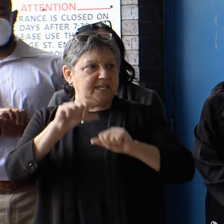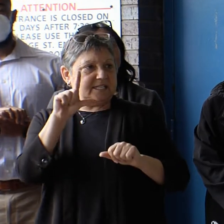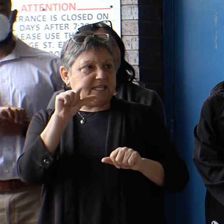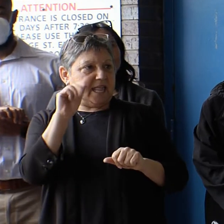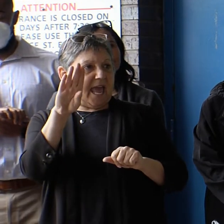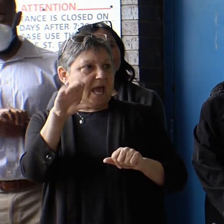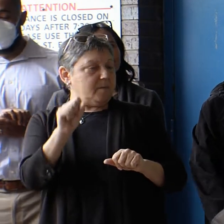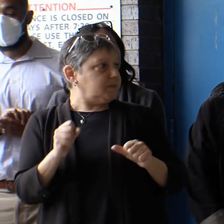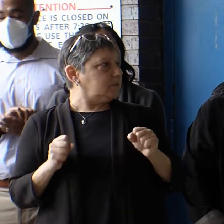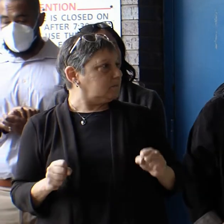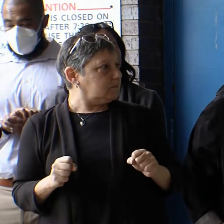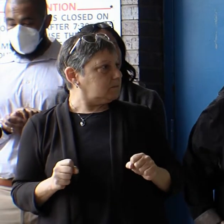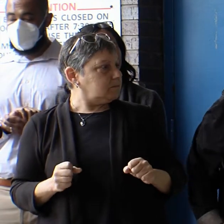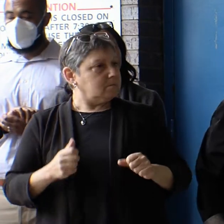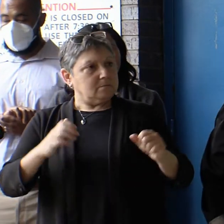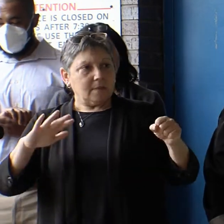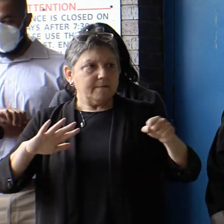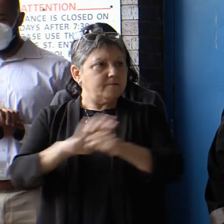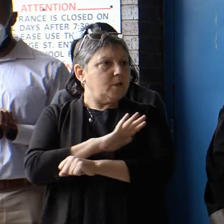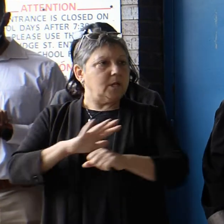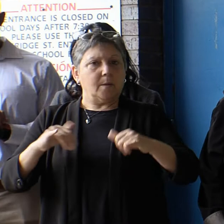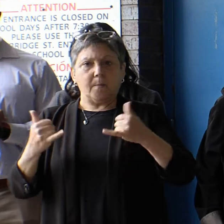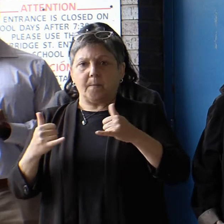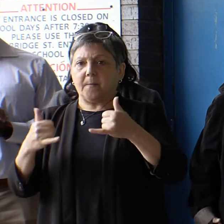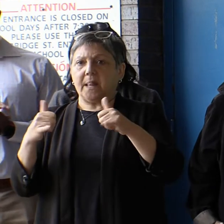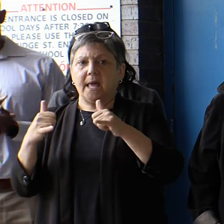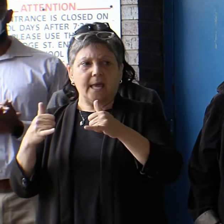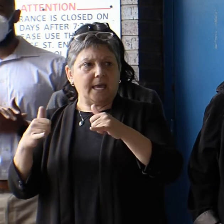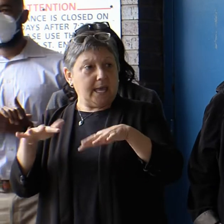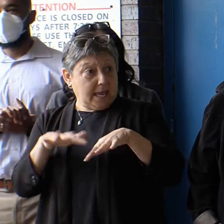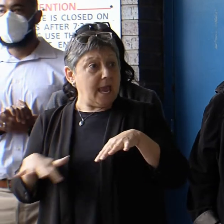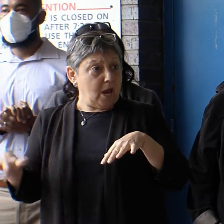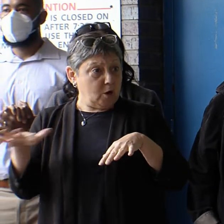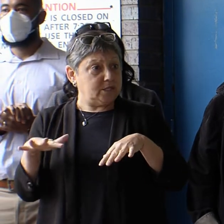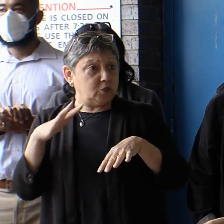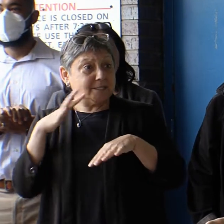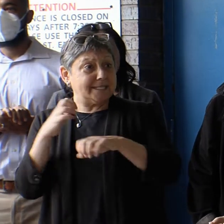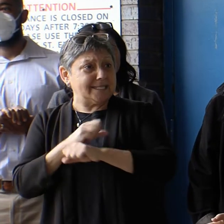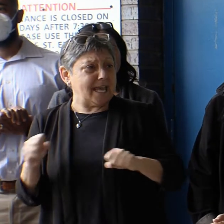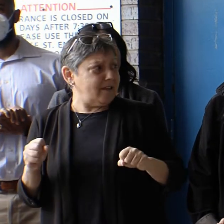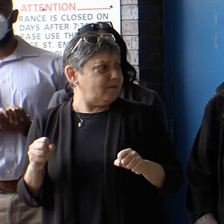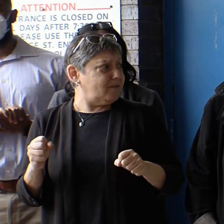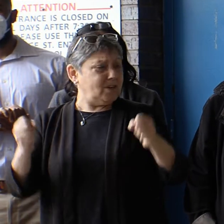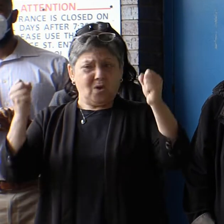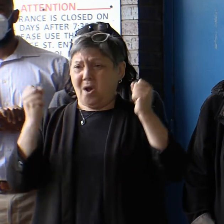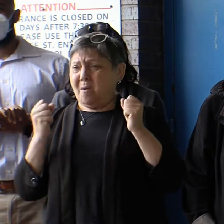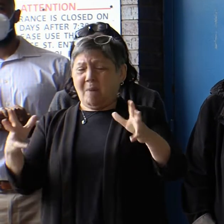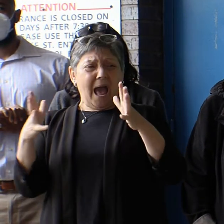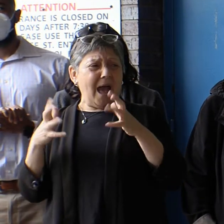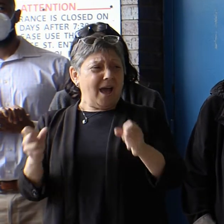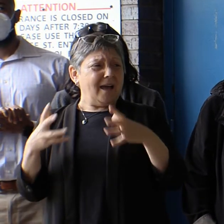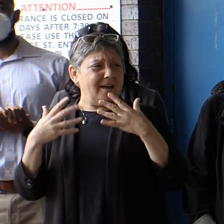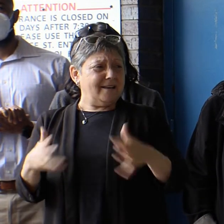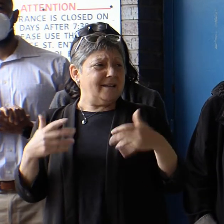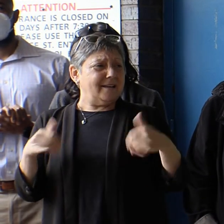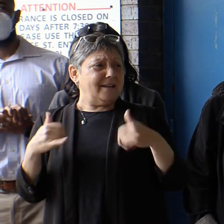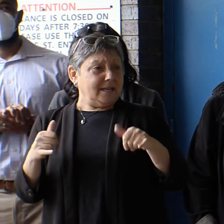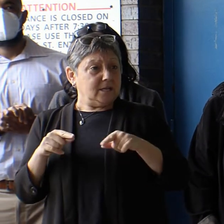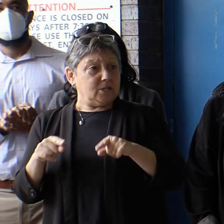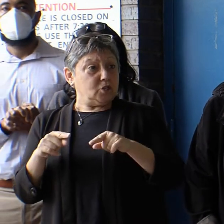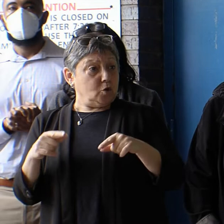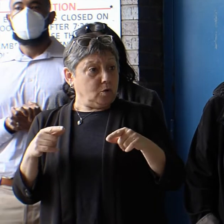performing arts spaces, play areas that allow them to let loose for a few minutes during recess,